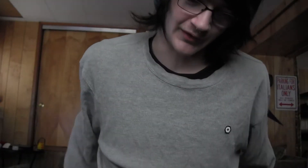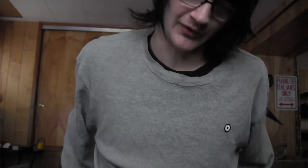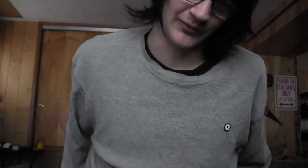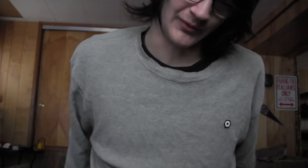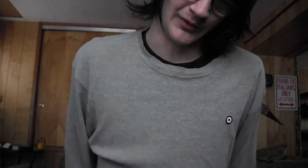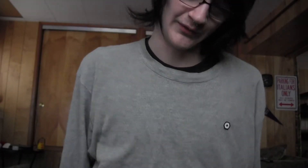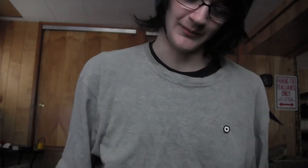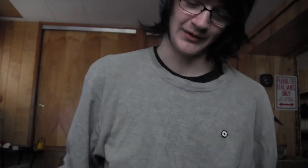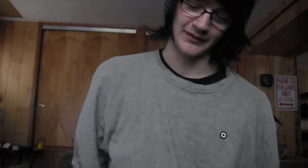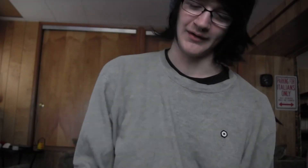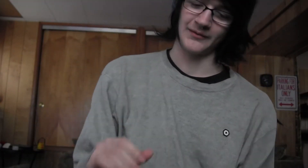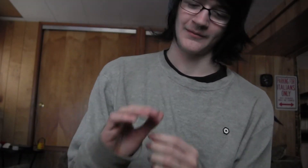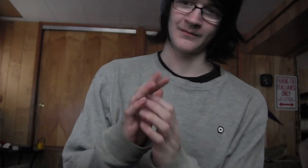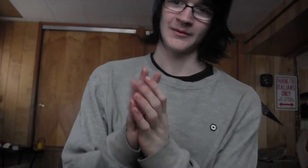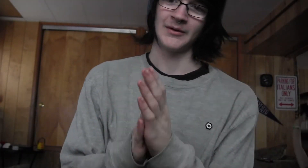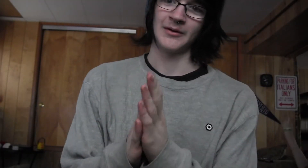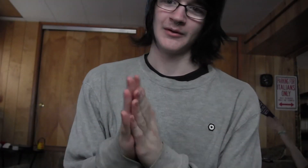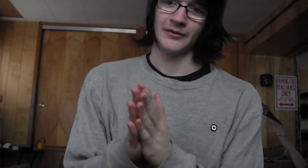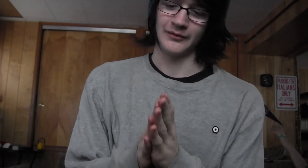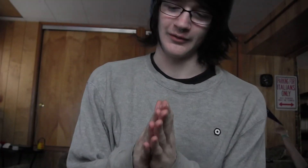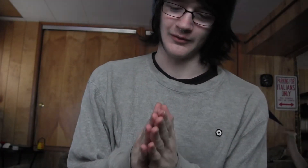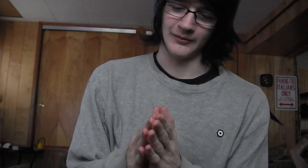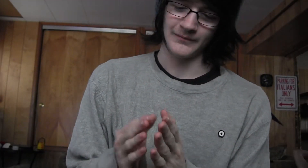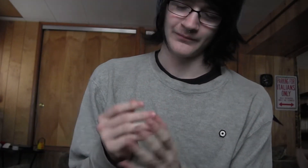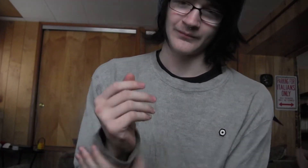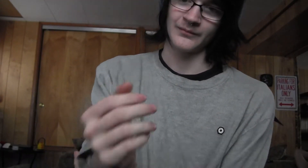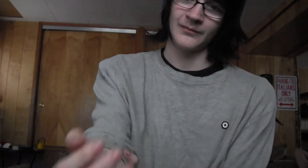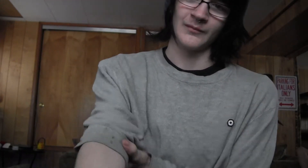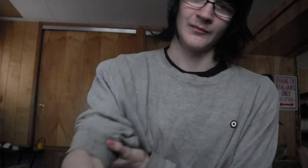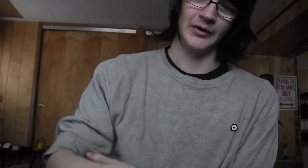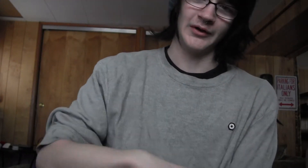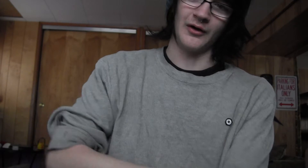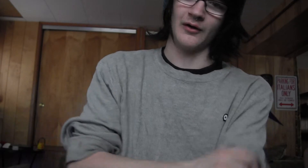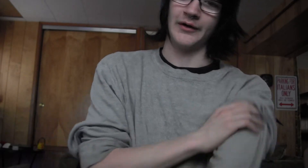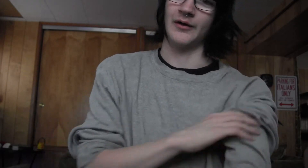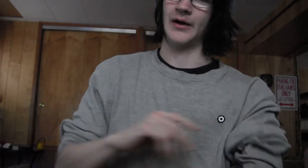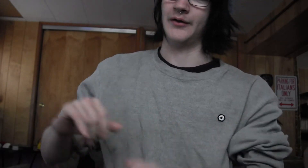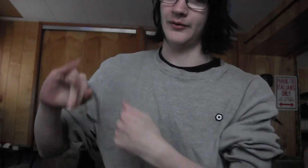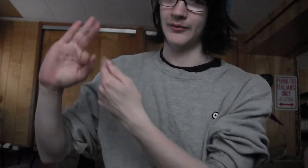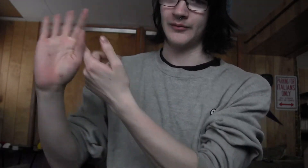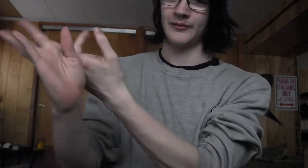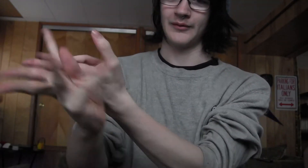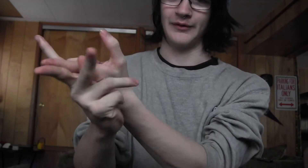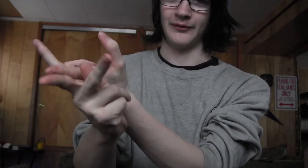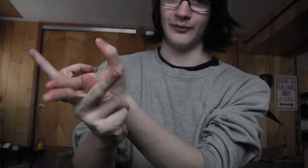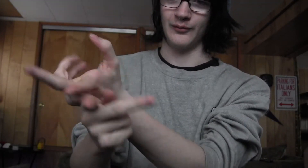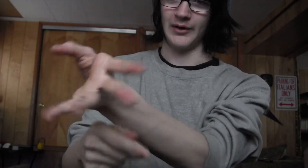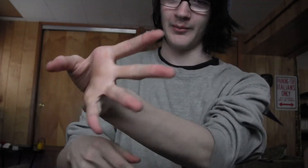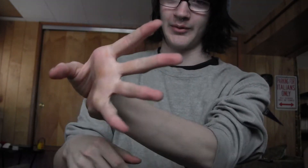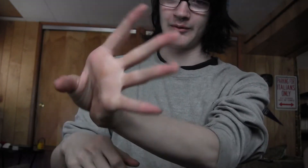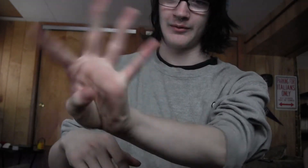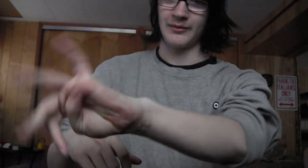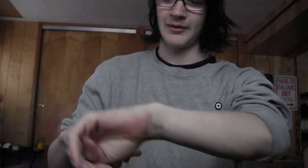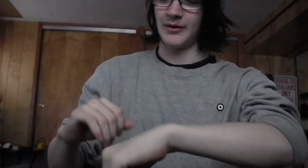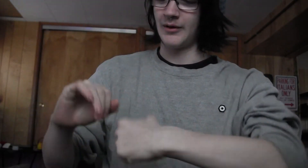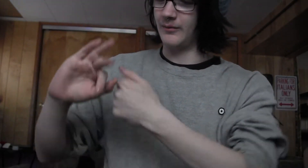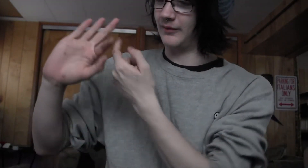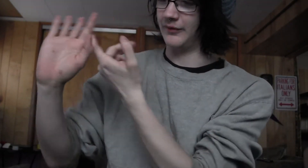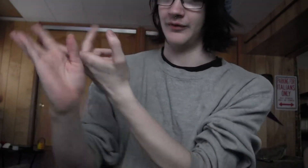I got a request to make that. So what you need to already know how to do is do a whip which is